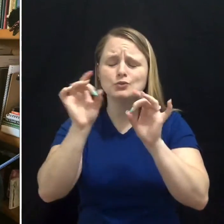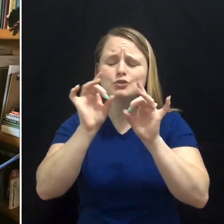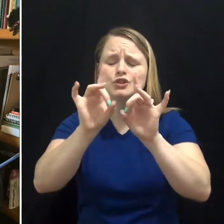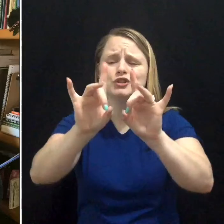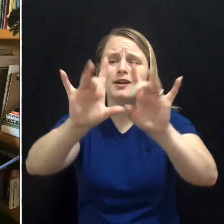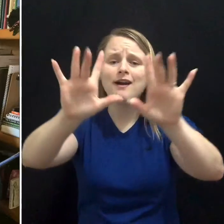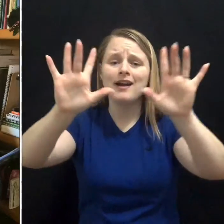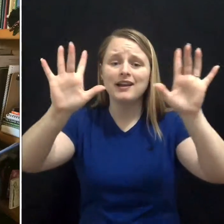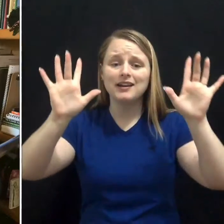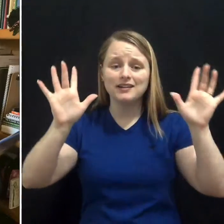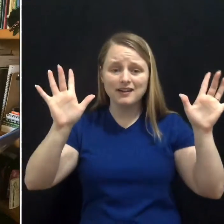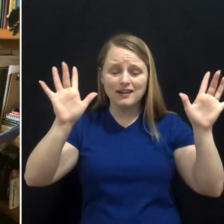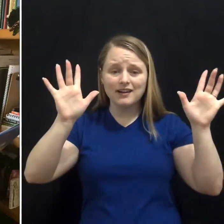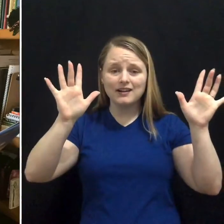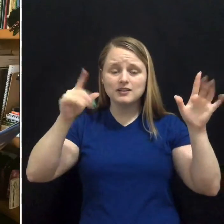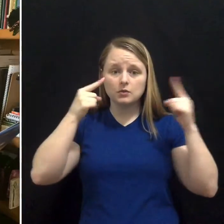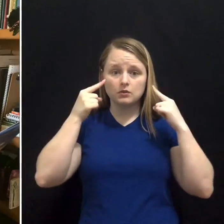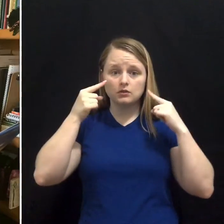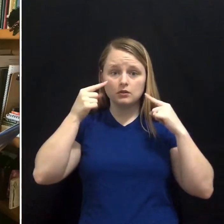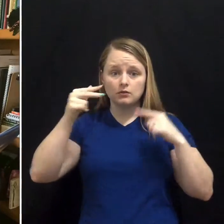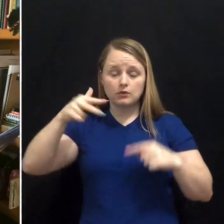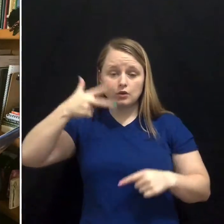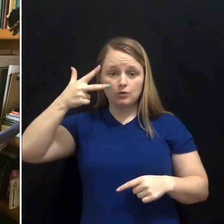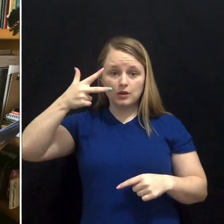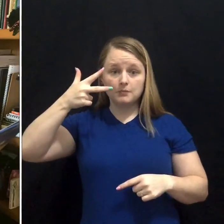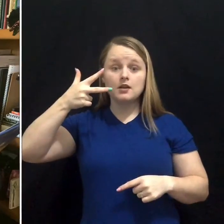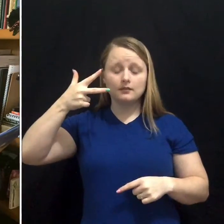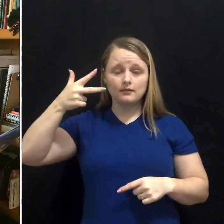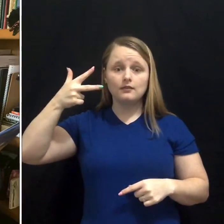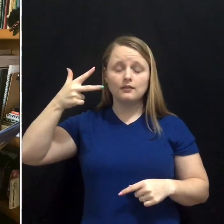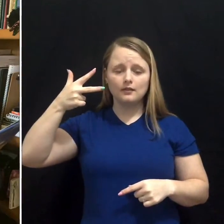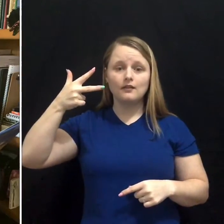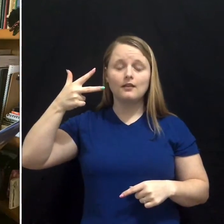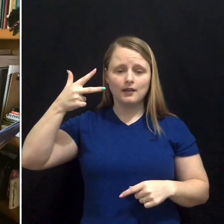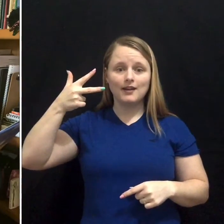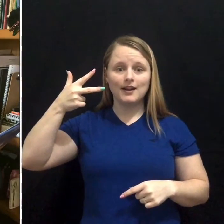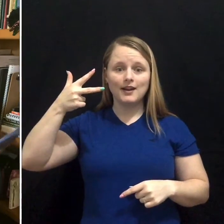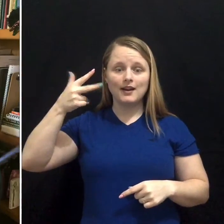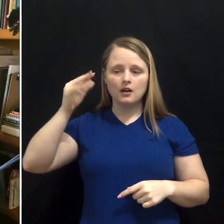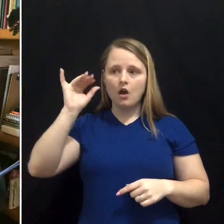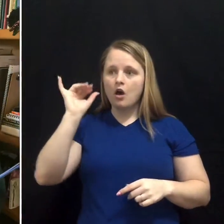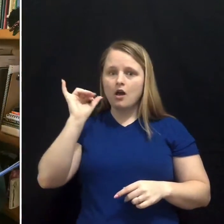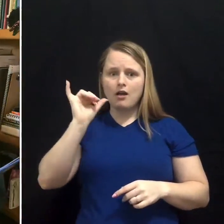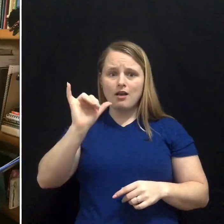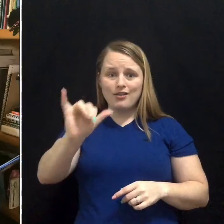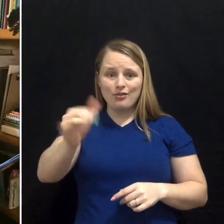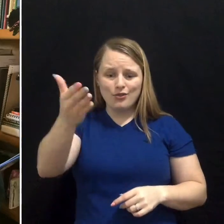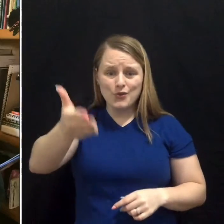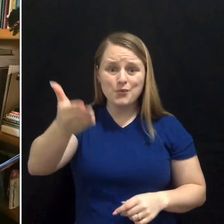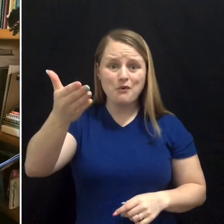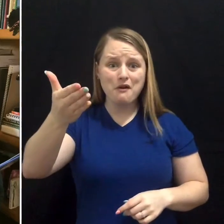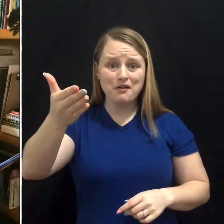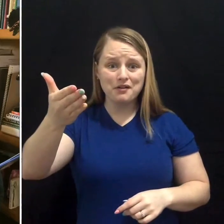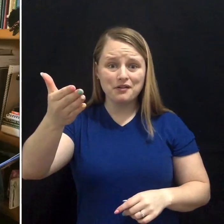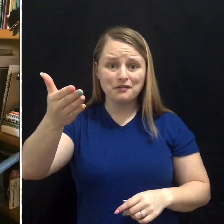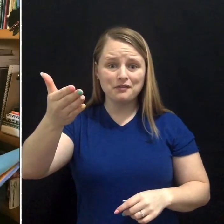shine. Blink three times. And there you are.